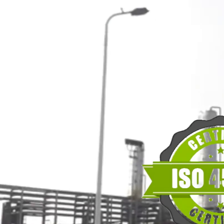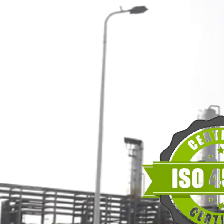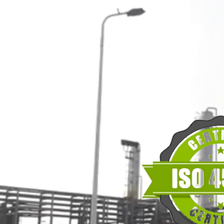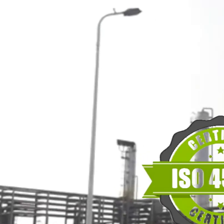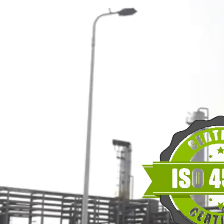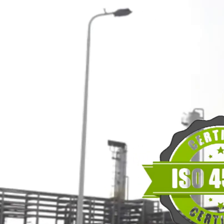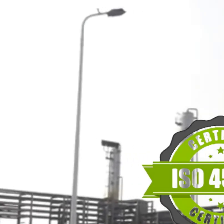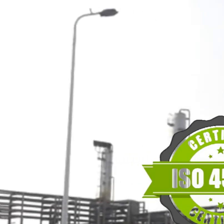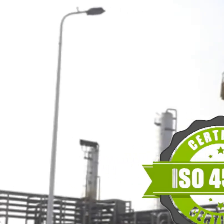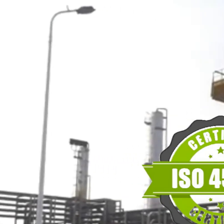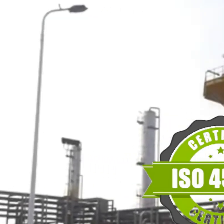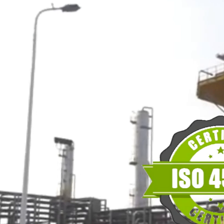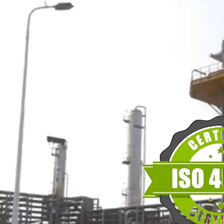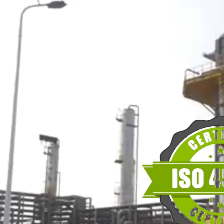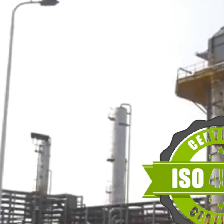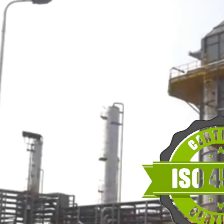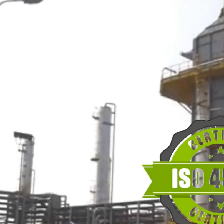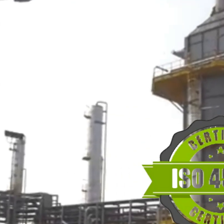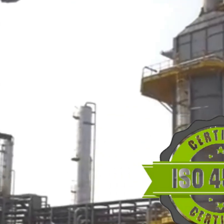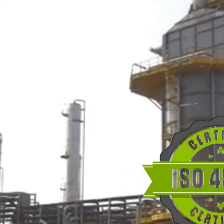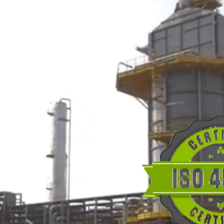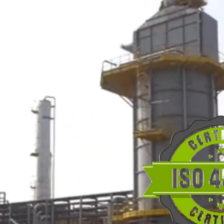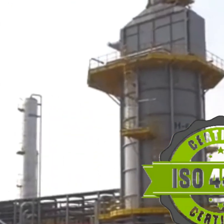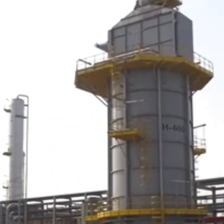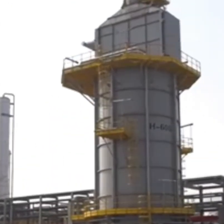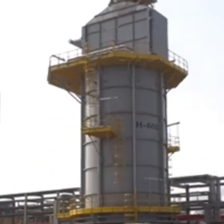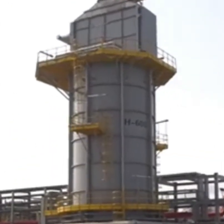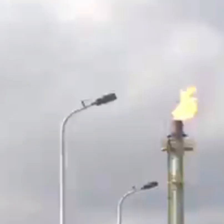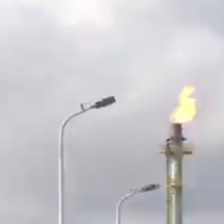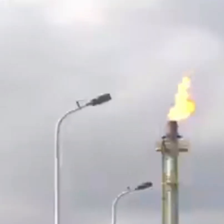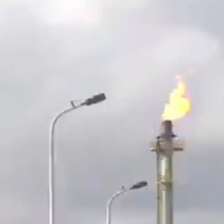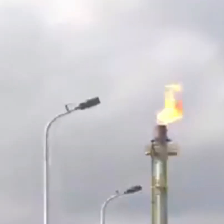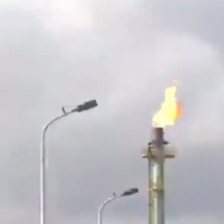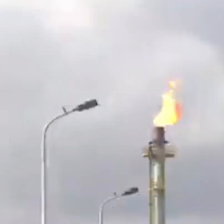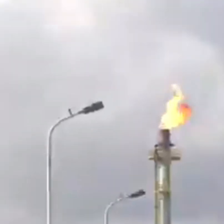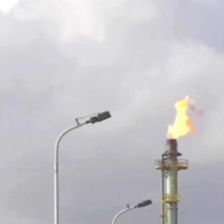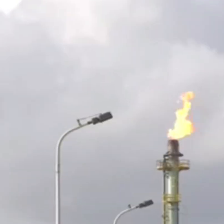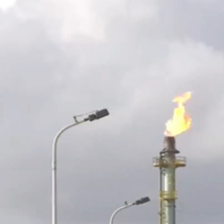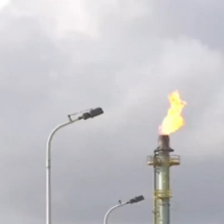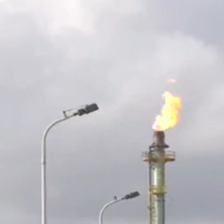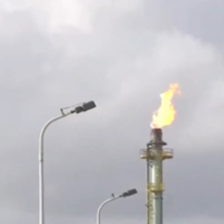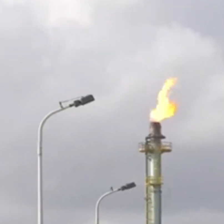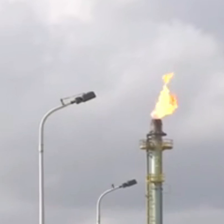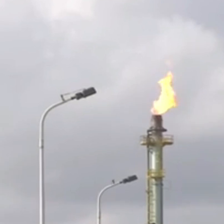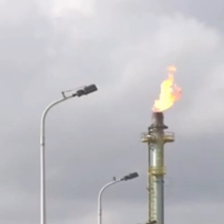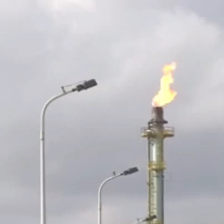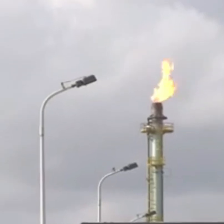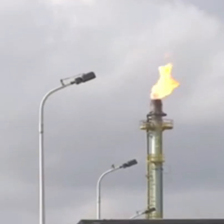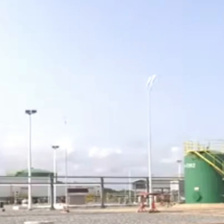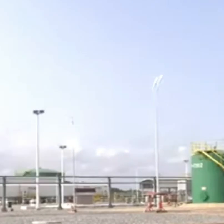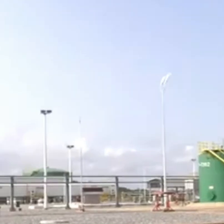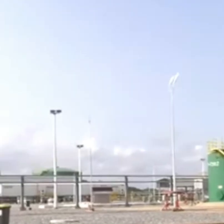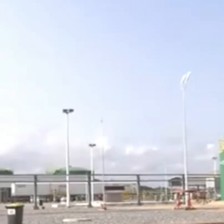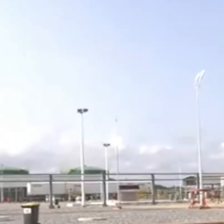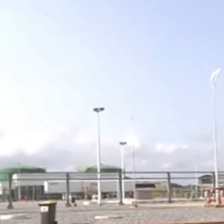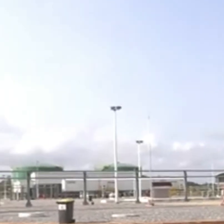prestigious ISO 45001 certification. And here is the kicker. There hasn't been a single lost time